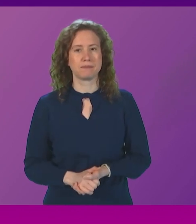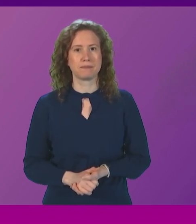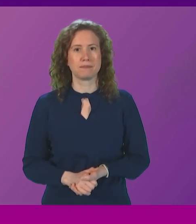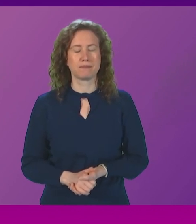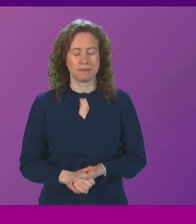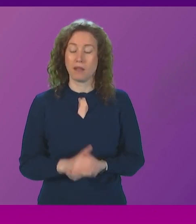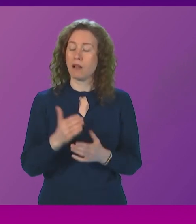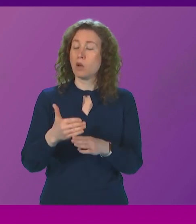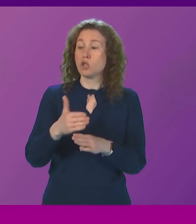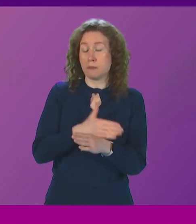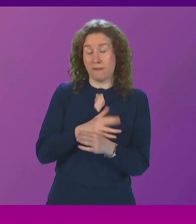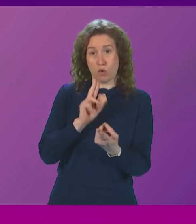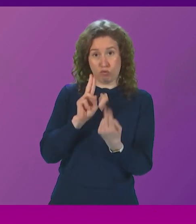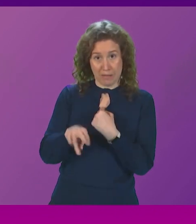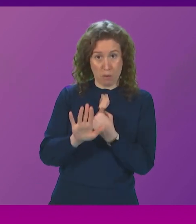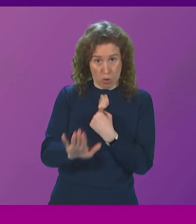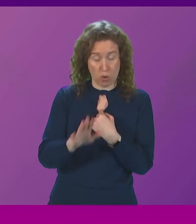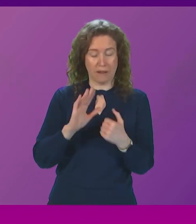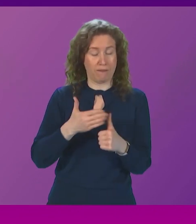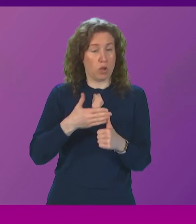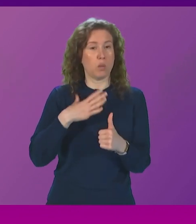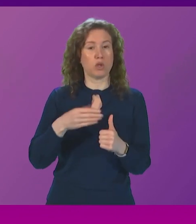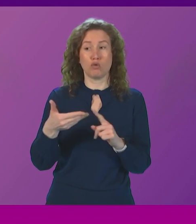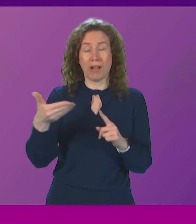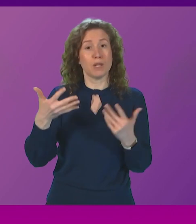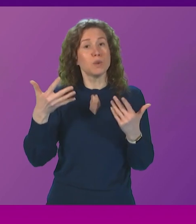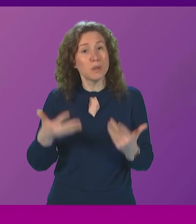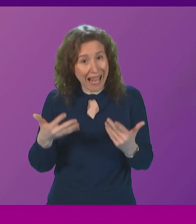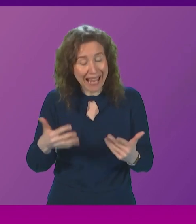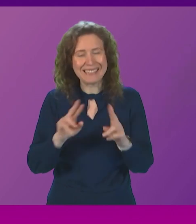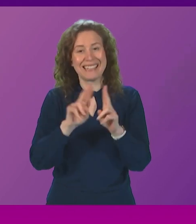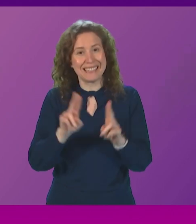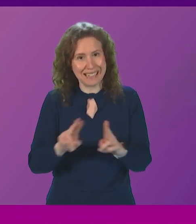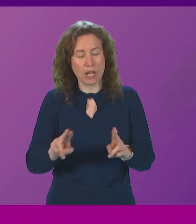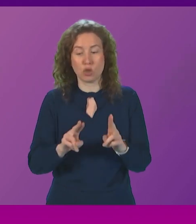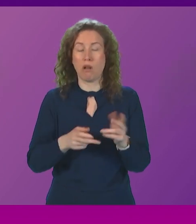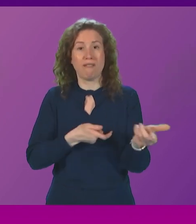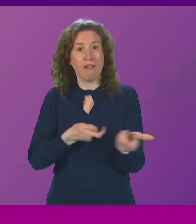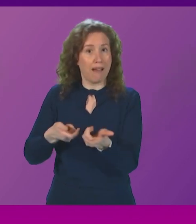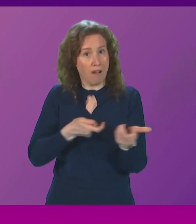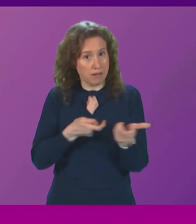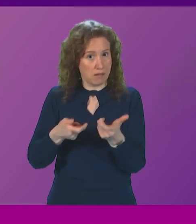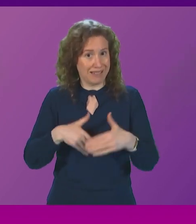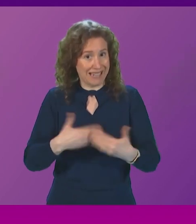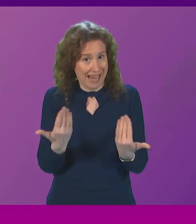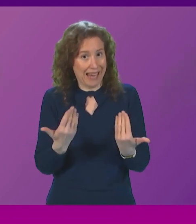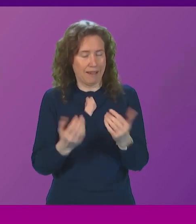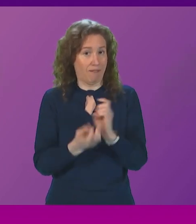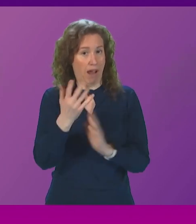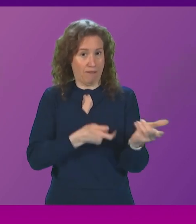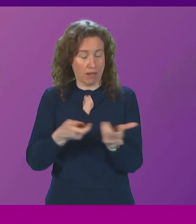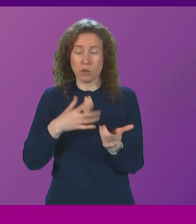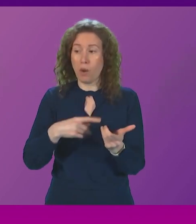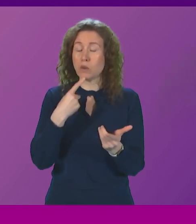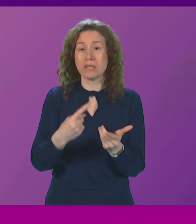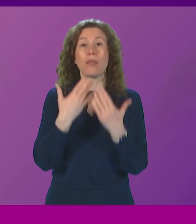Before I respond to Douglas Ross, just want to recognise that today is, of course, International Firefighters Day. I want to take the opportunity to